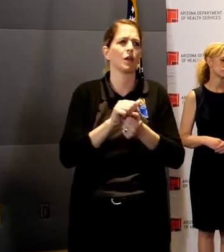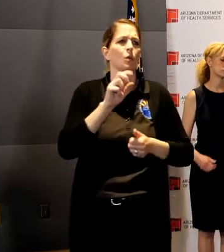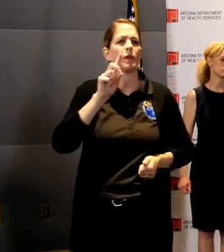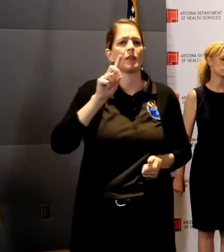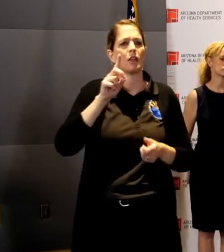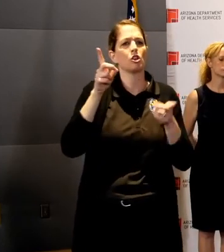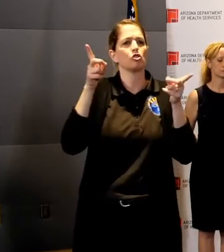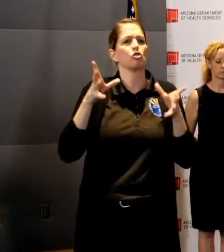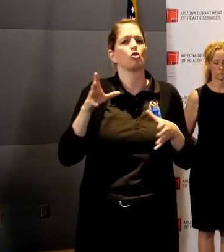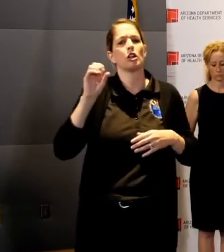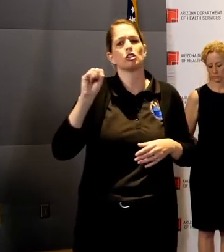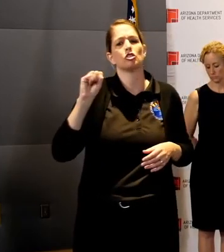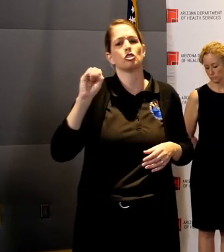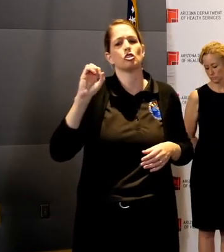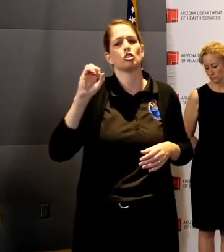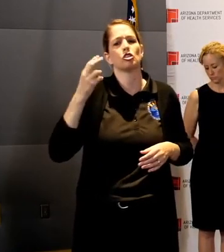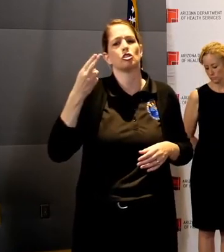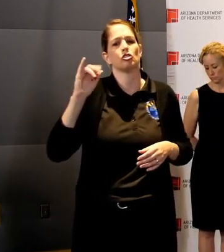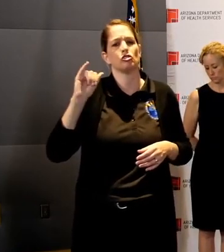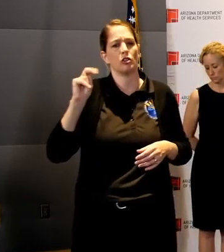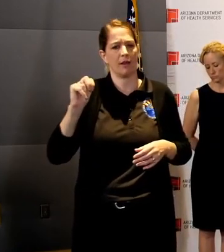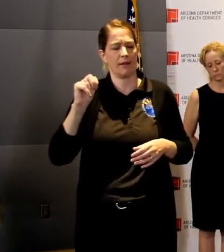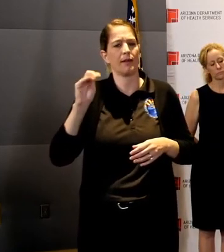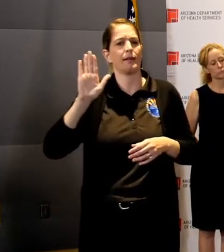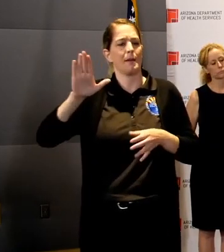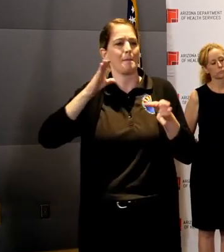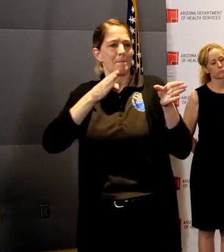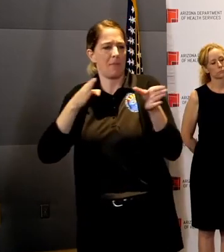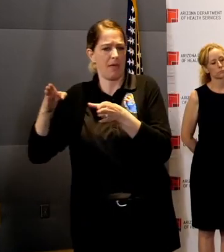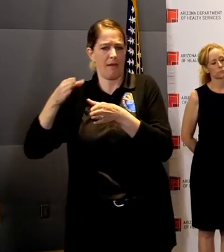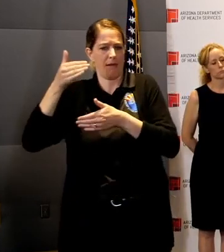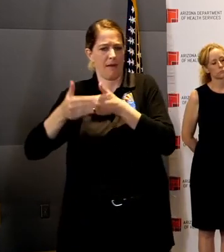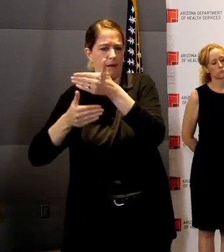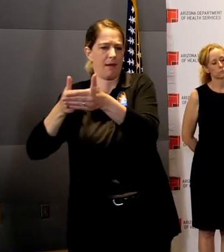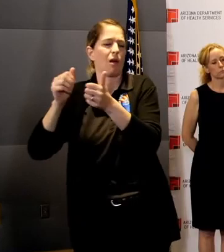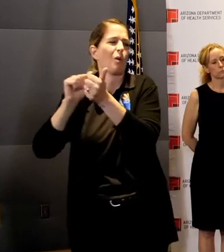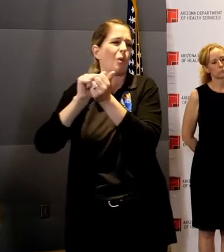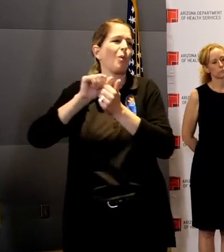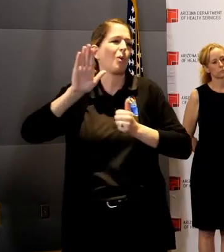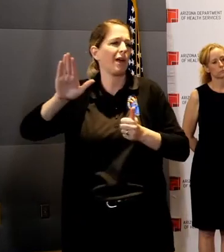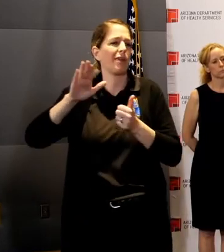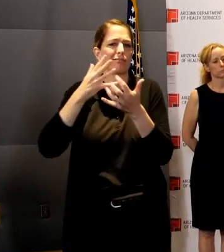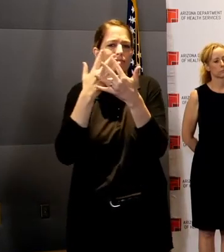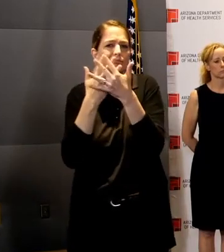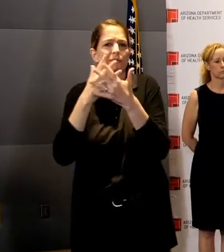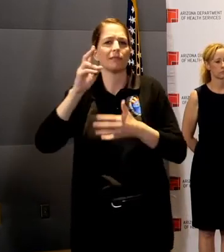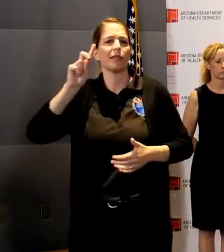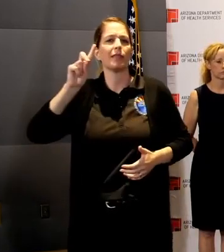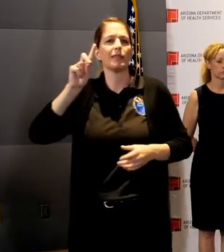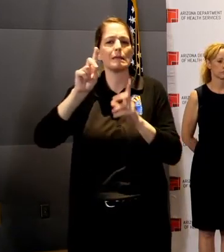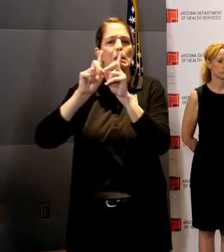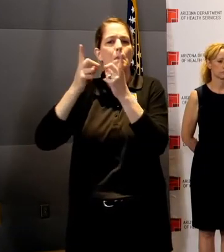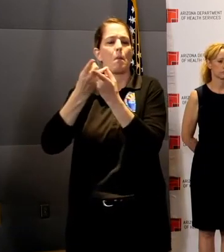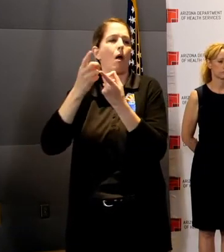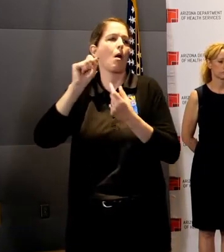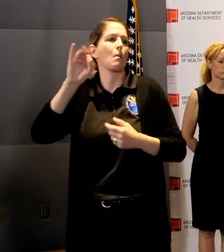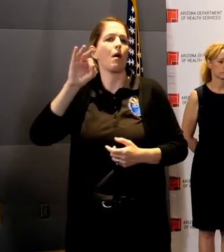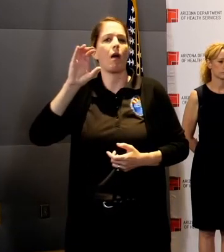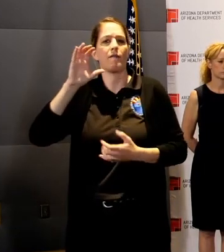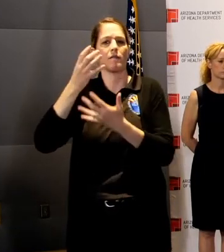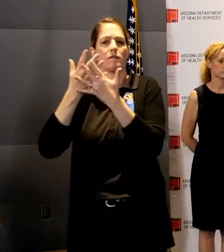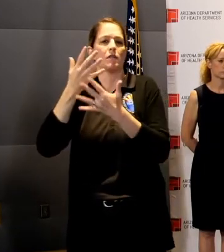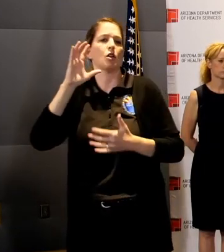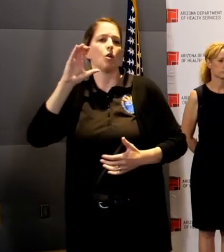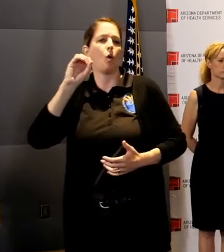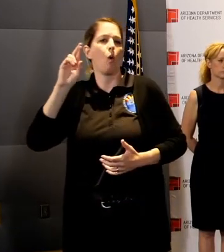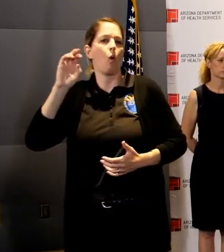departments of correction, rehabilitation and reentry. This is a concern that we have. Uh, we do not want to see